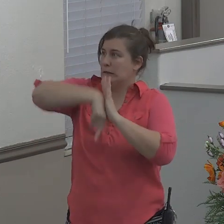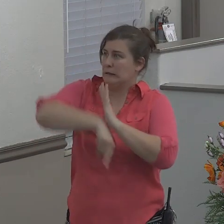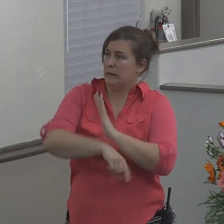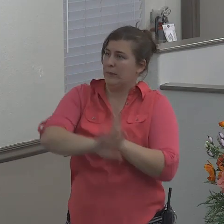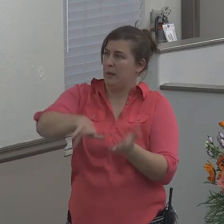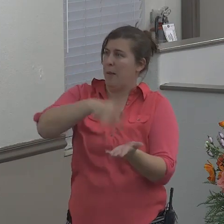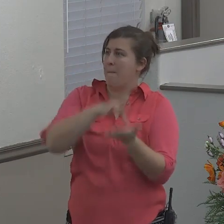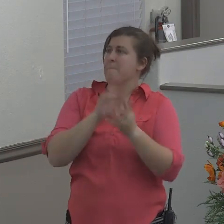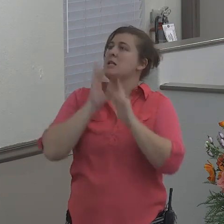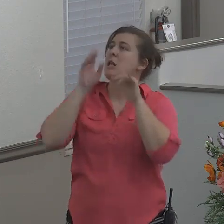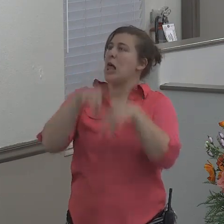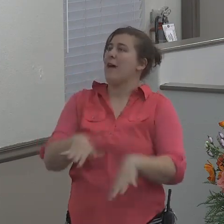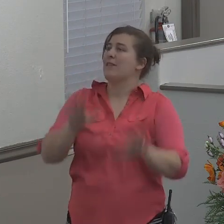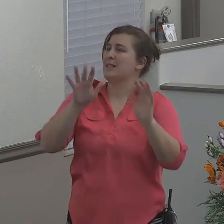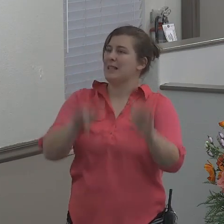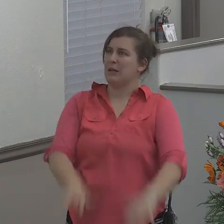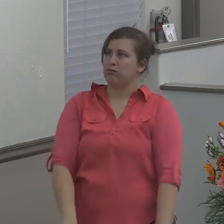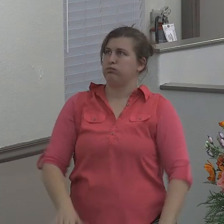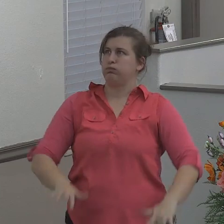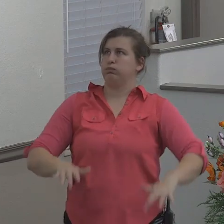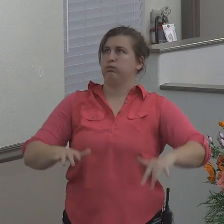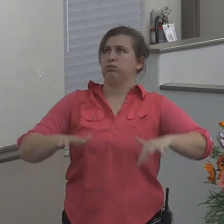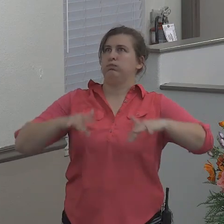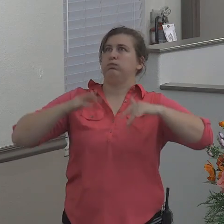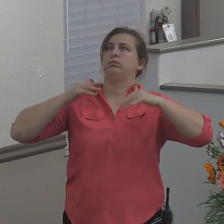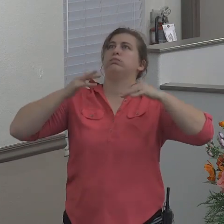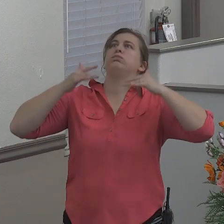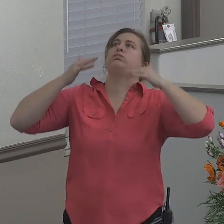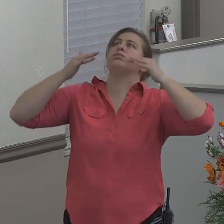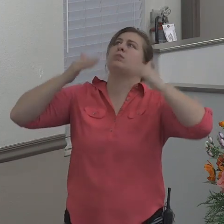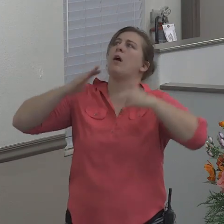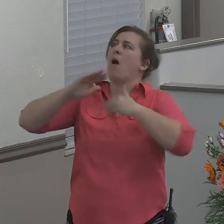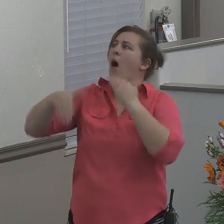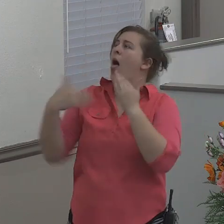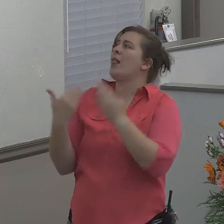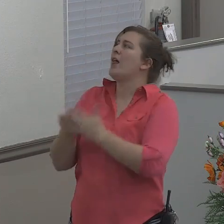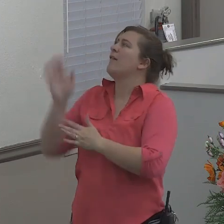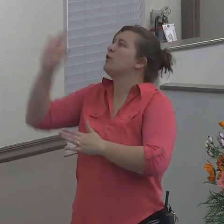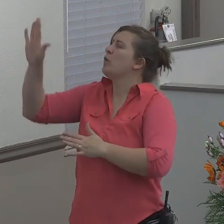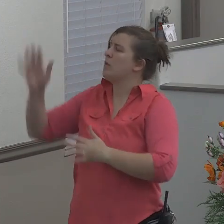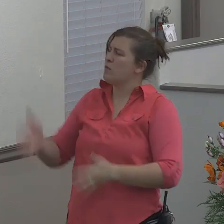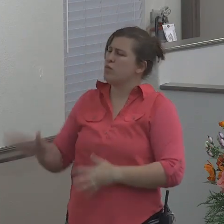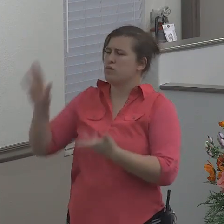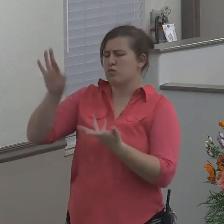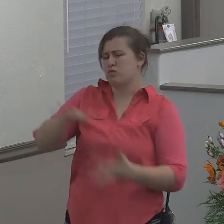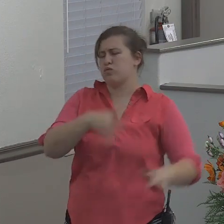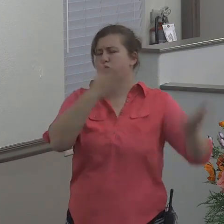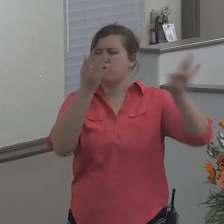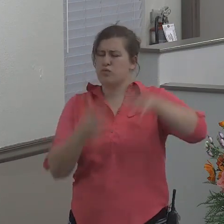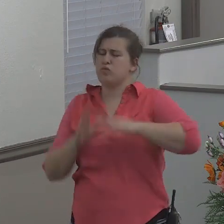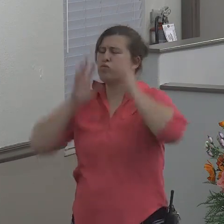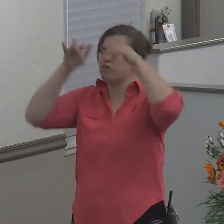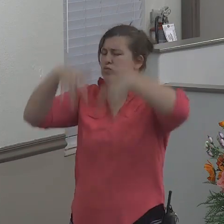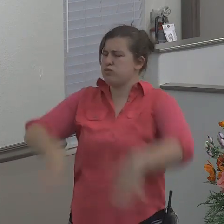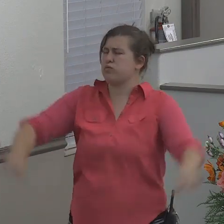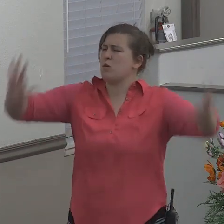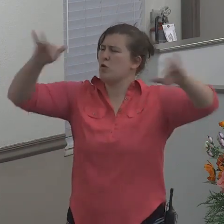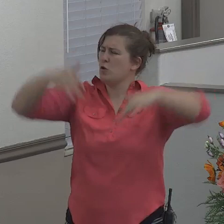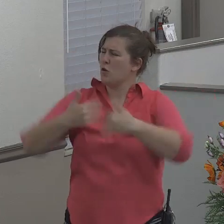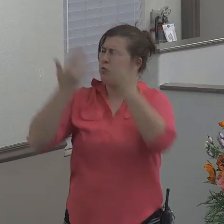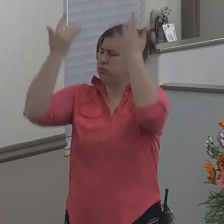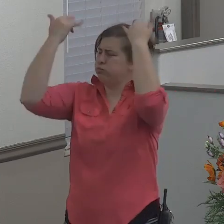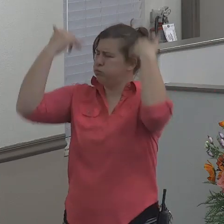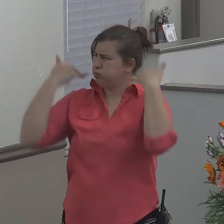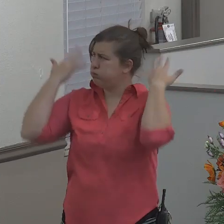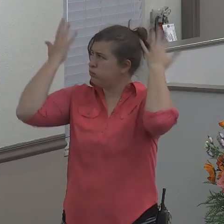and the floods compassed me about all thy billows and thy waves passed over me. Then I said, I am cast out of thy